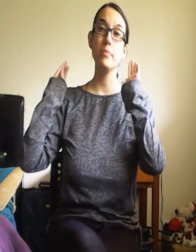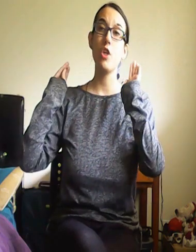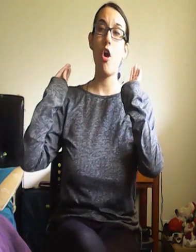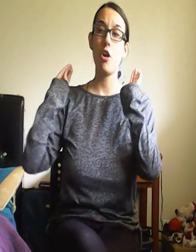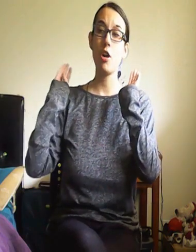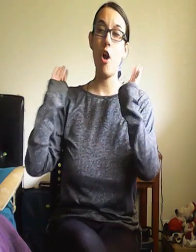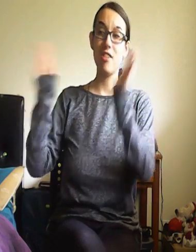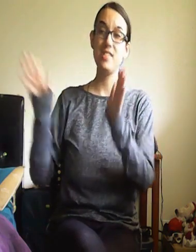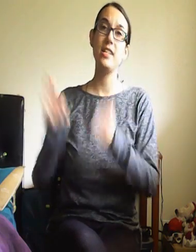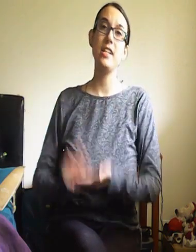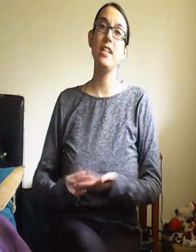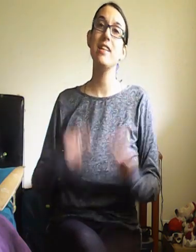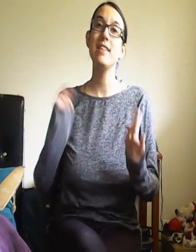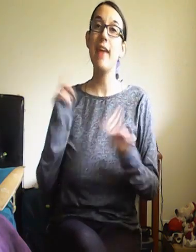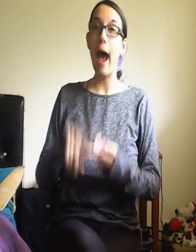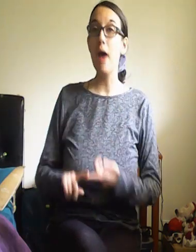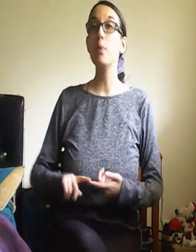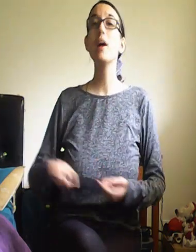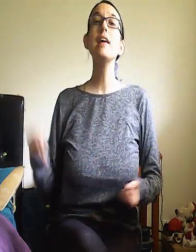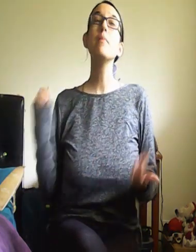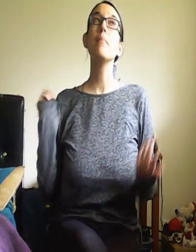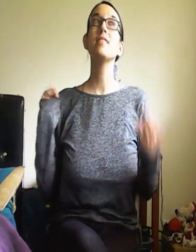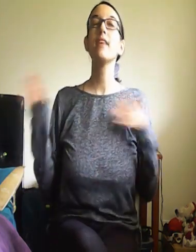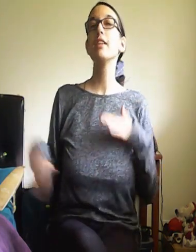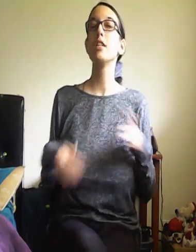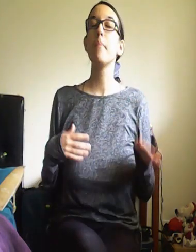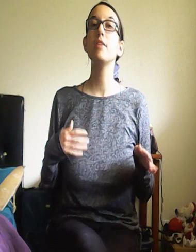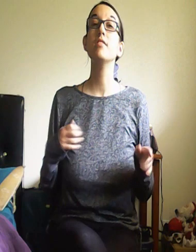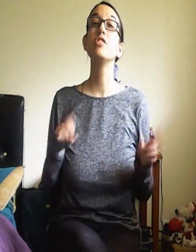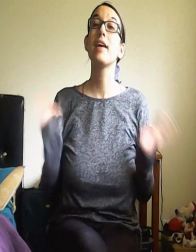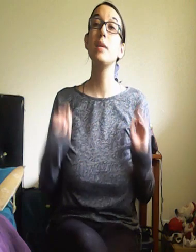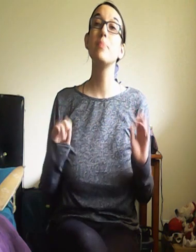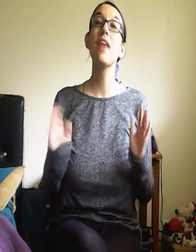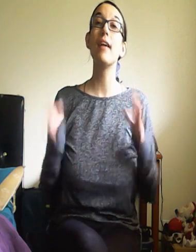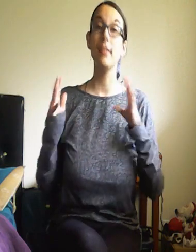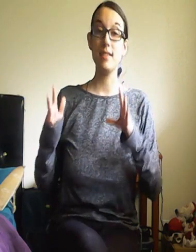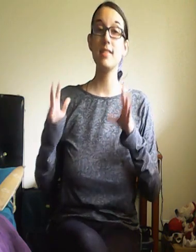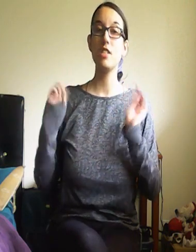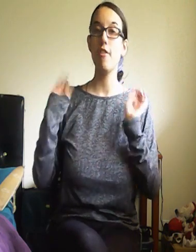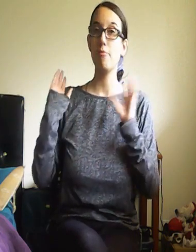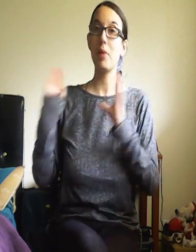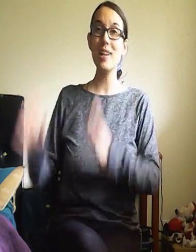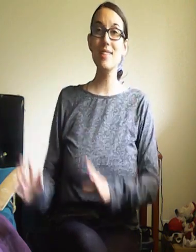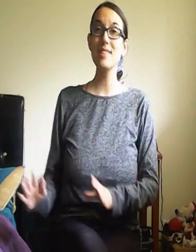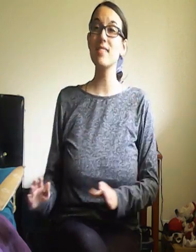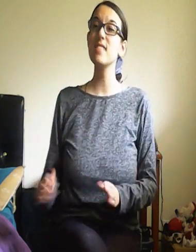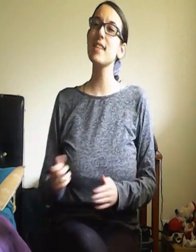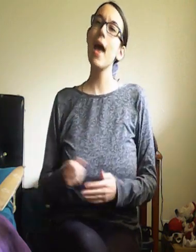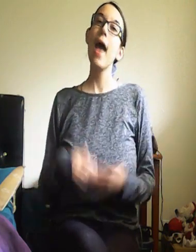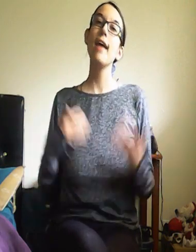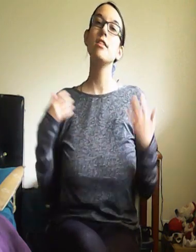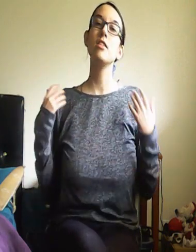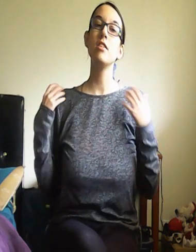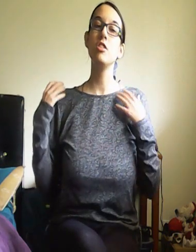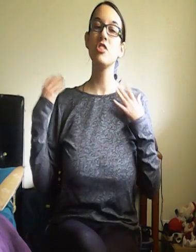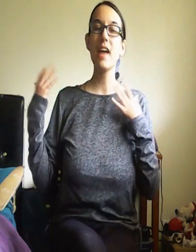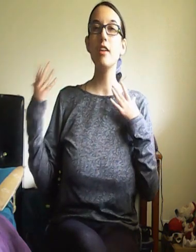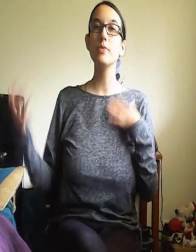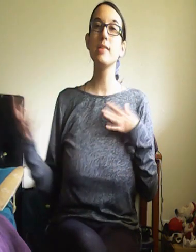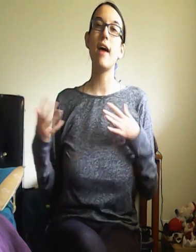are costing now. My side tip is to keep that list of prices and just kind of use